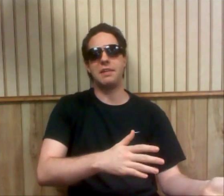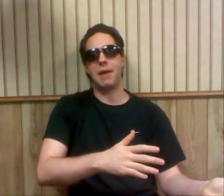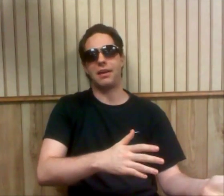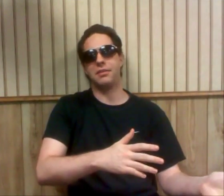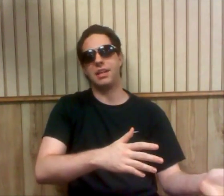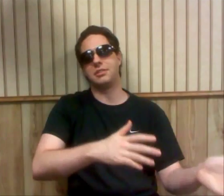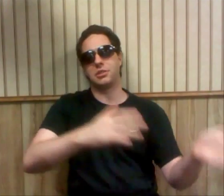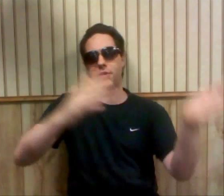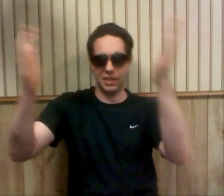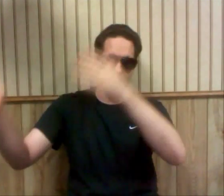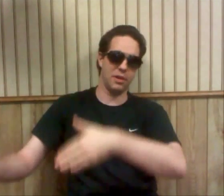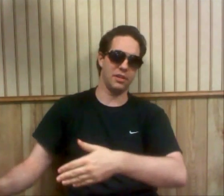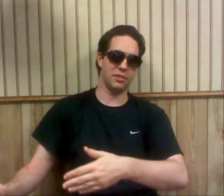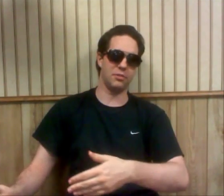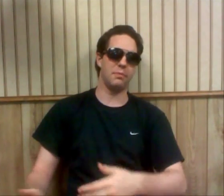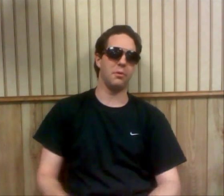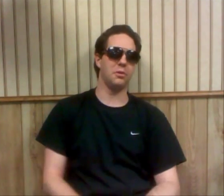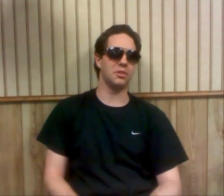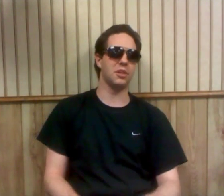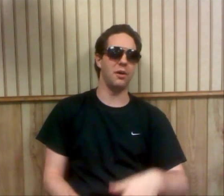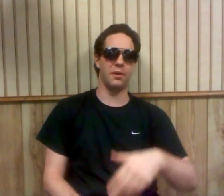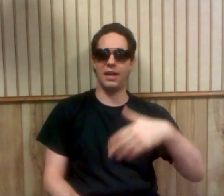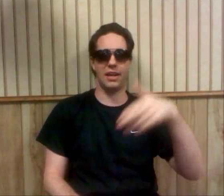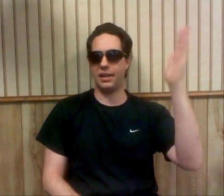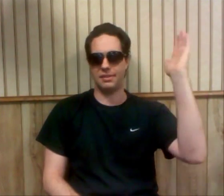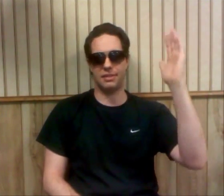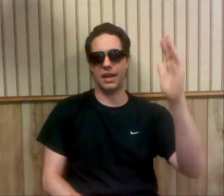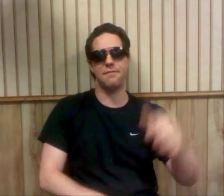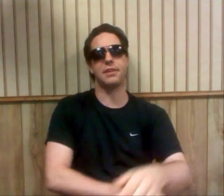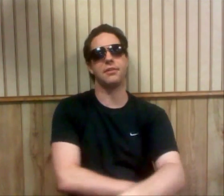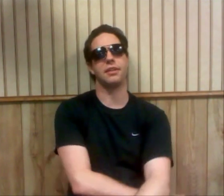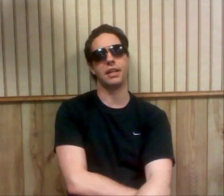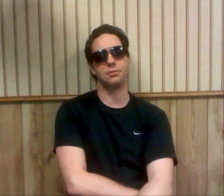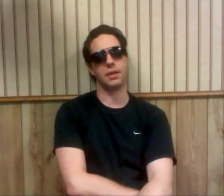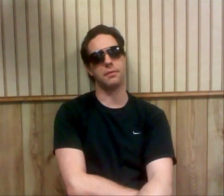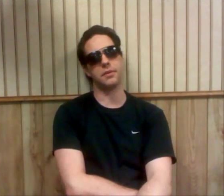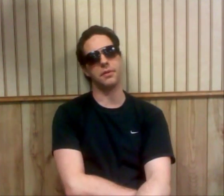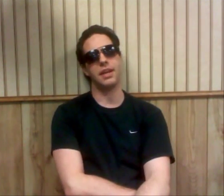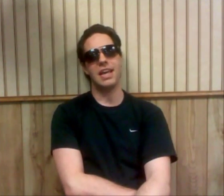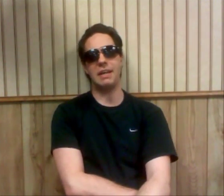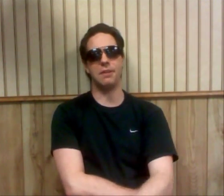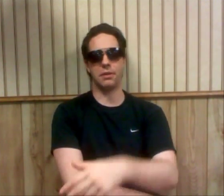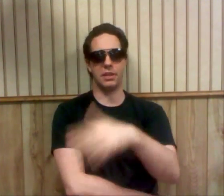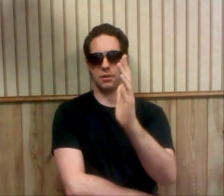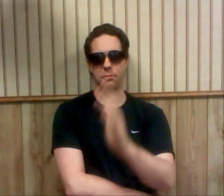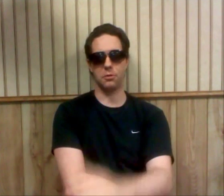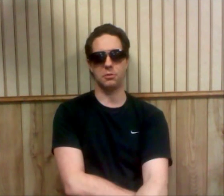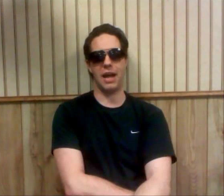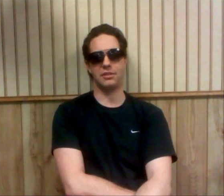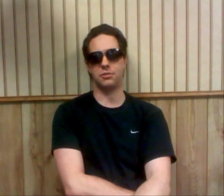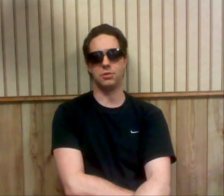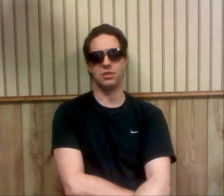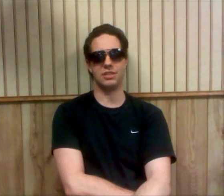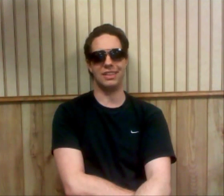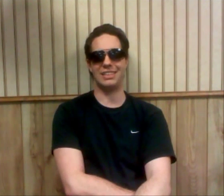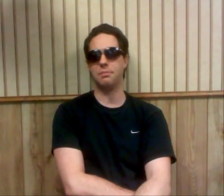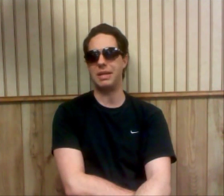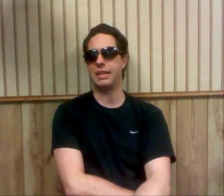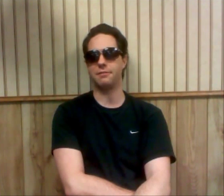heat back on Lesnar so he has to win at Extreme Rules. So I kind of figured that that's what they were doing, even though the Extreme Rules match was less meaningful,